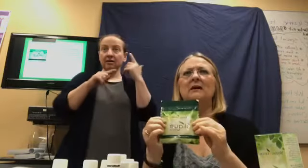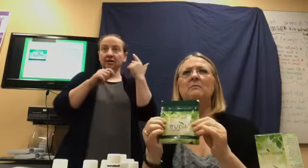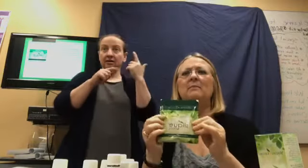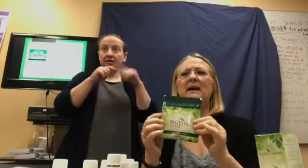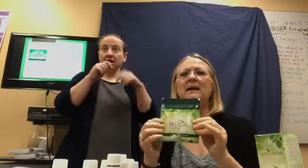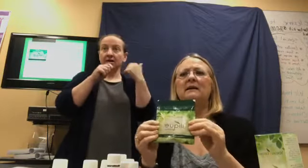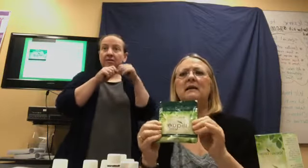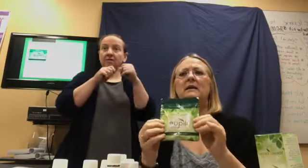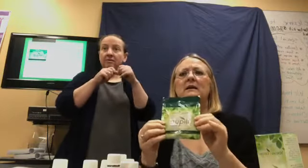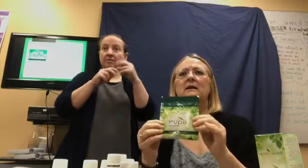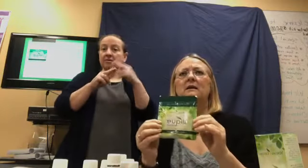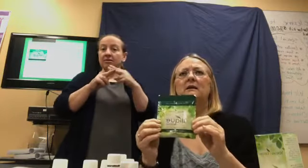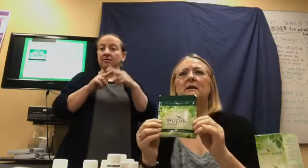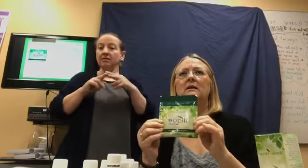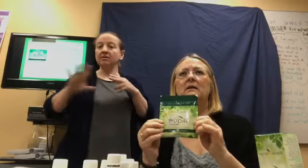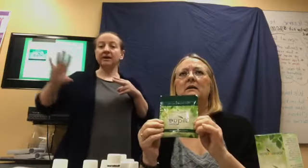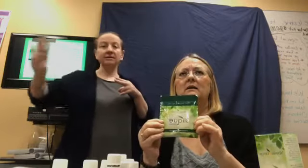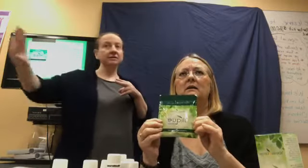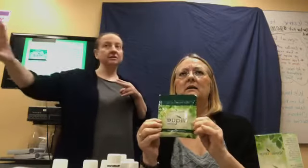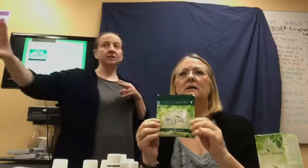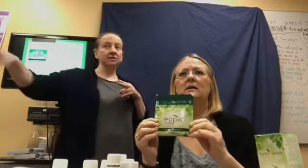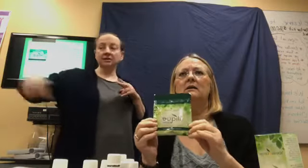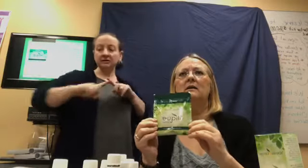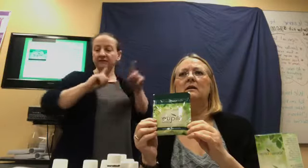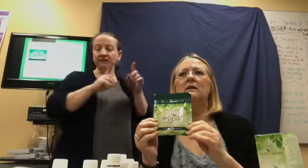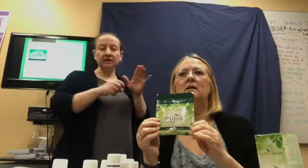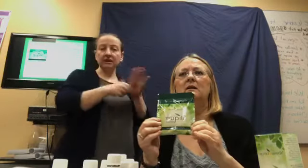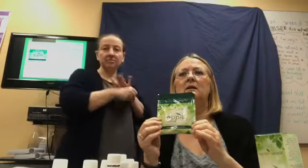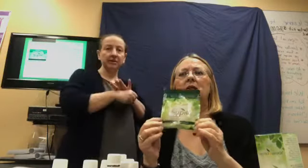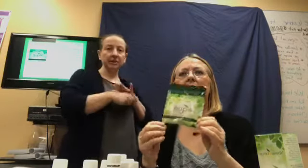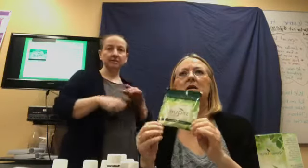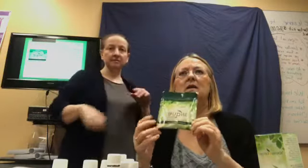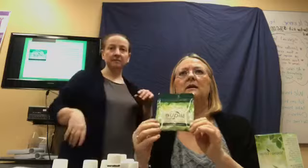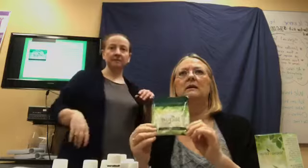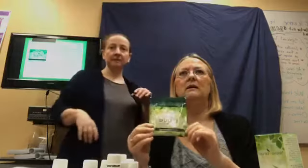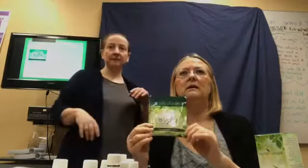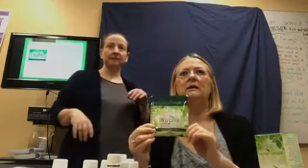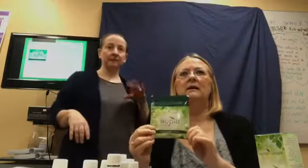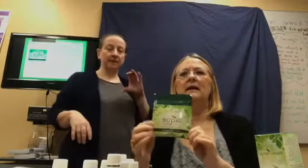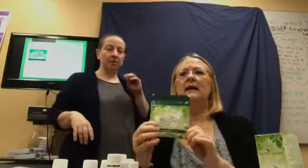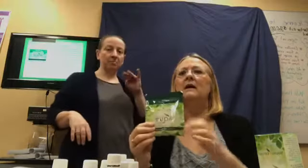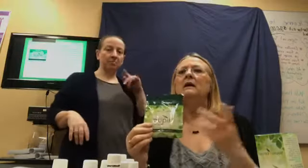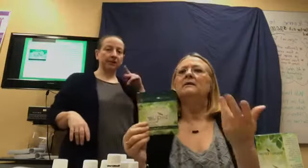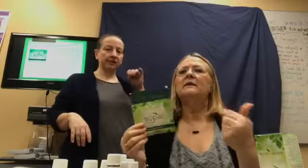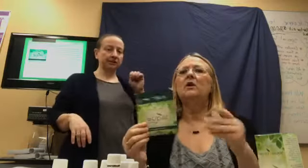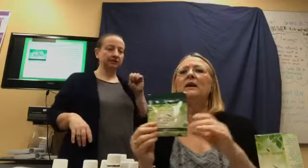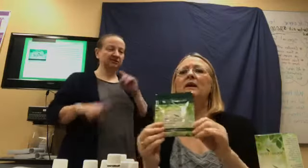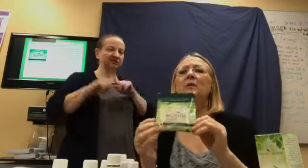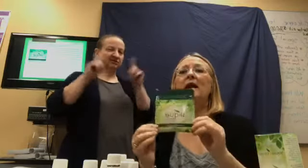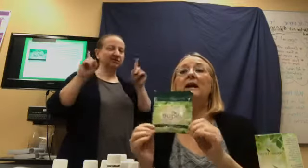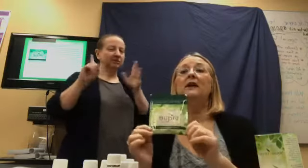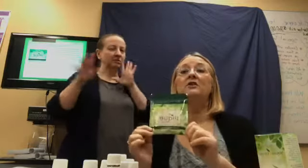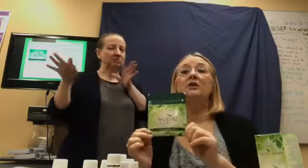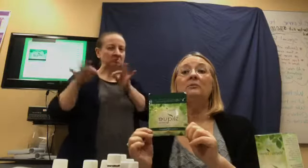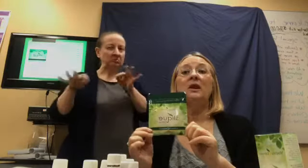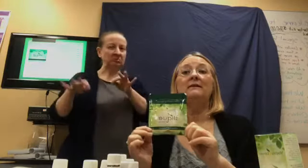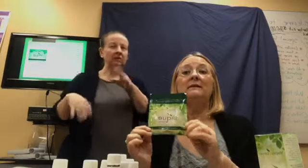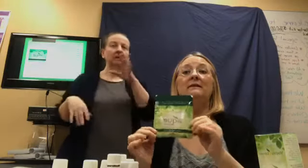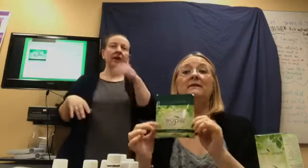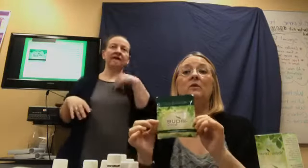But, that's different than the complete. Yeah. So, anyway, I got two boxes. So,